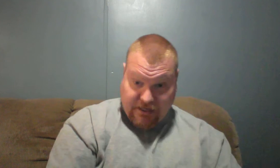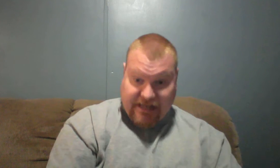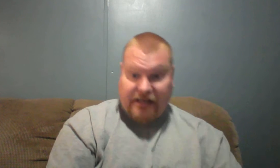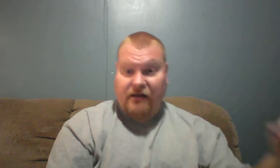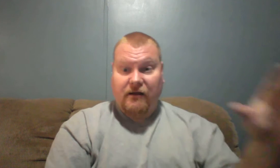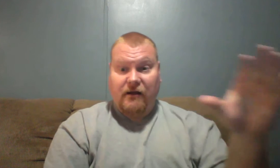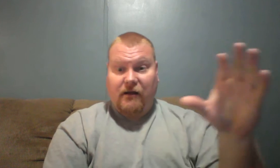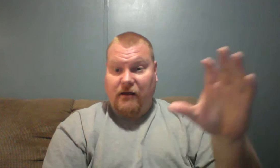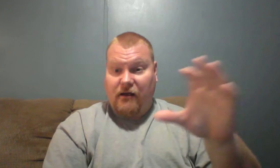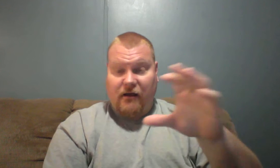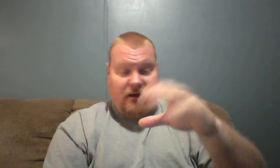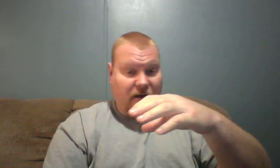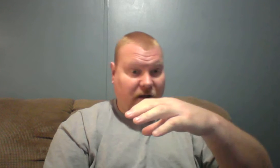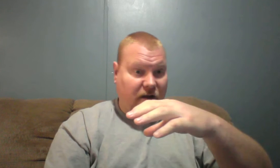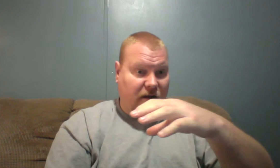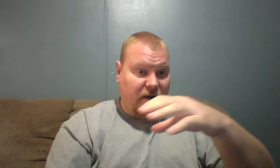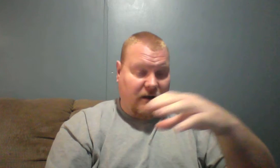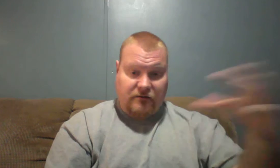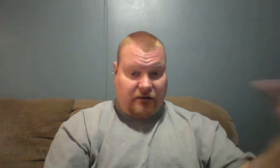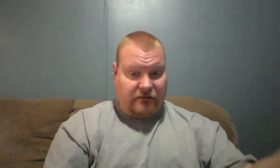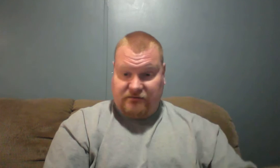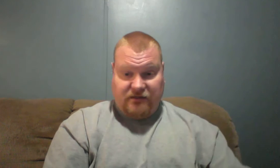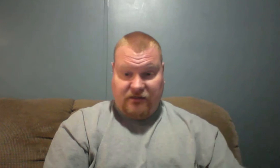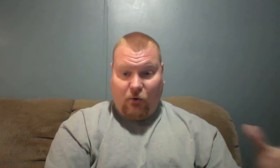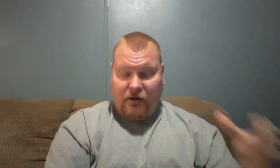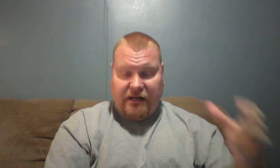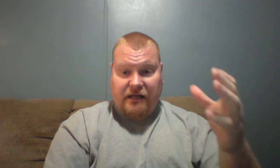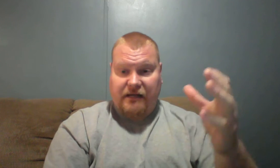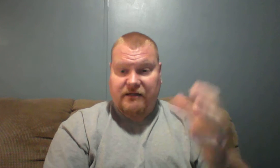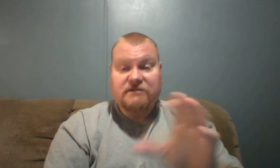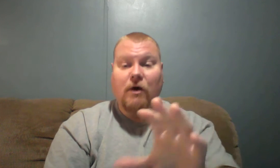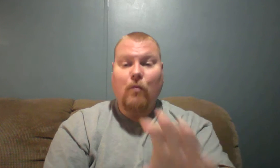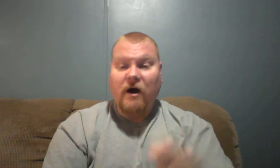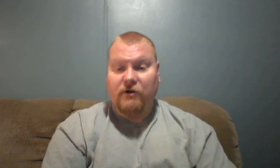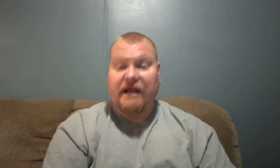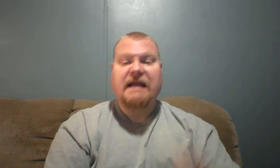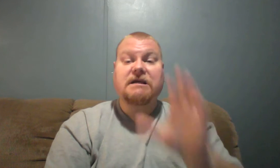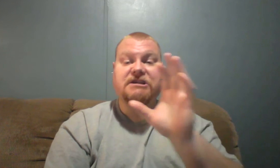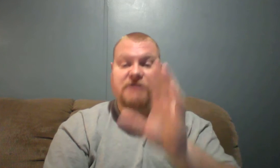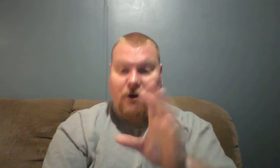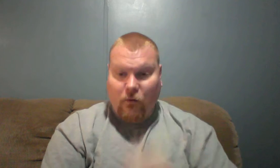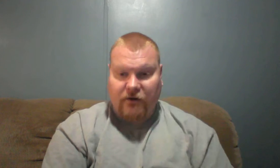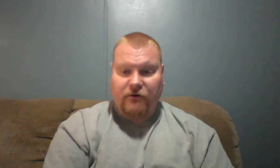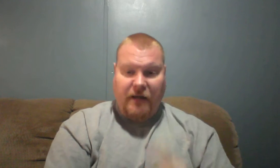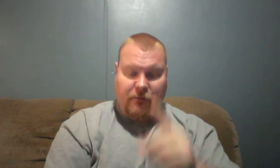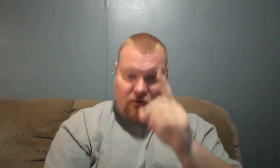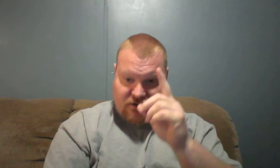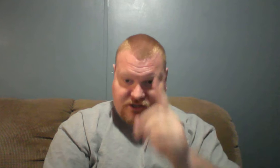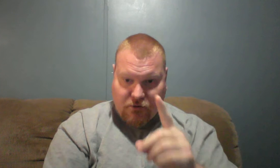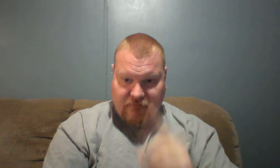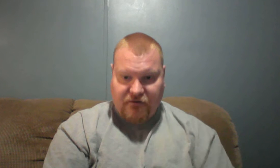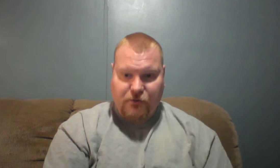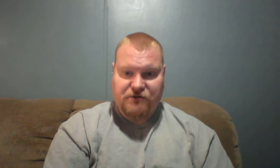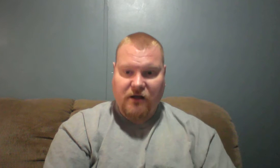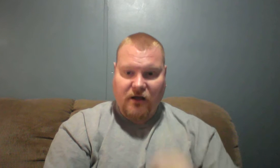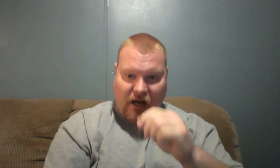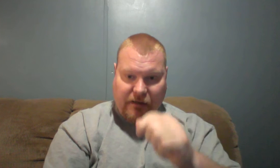in to the point. It's no wonder. It is no wonder where people are so confused about